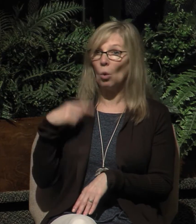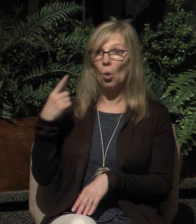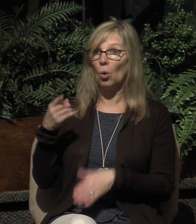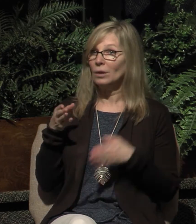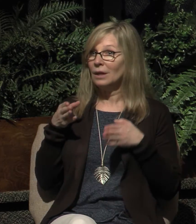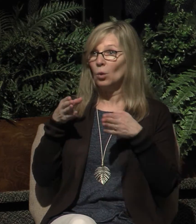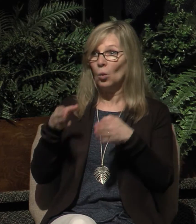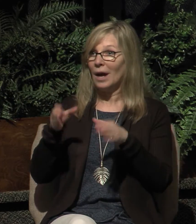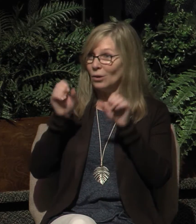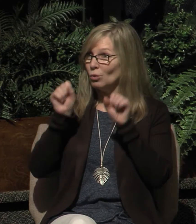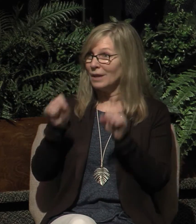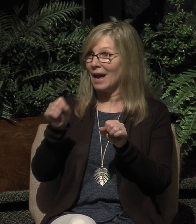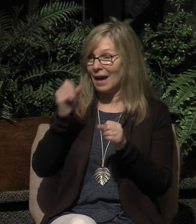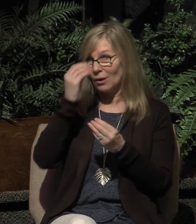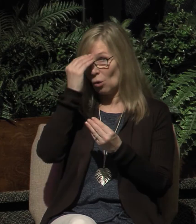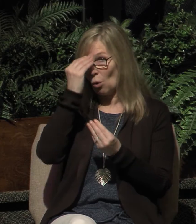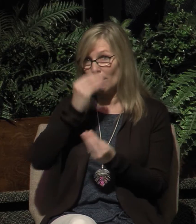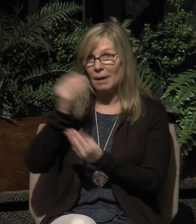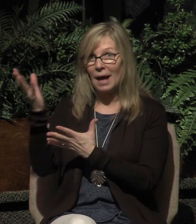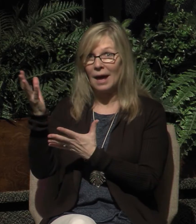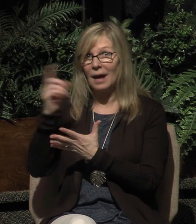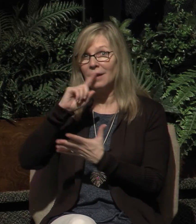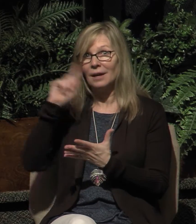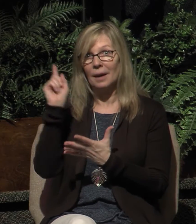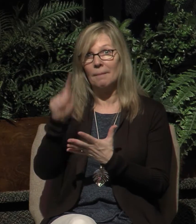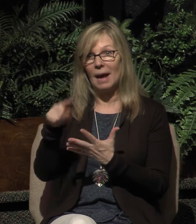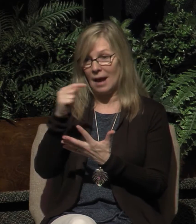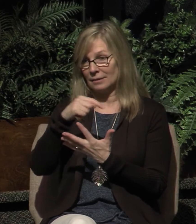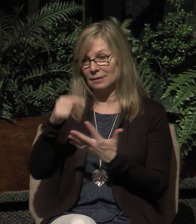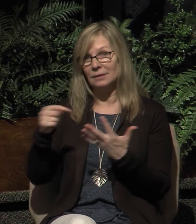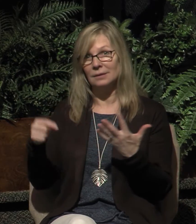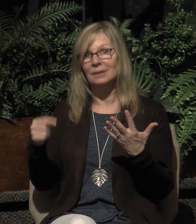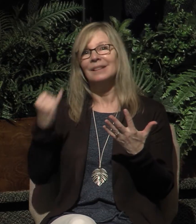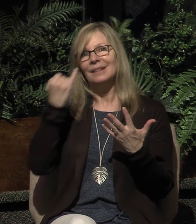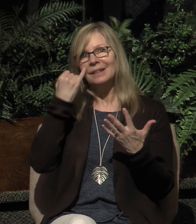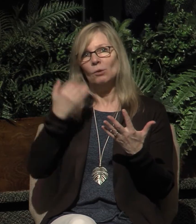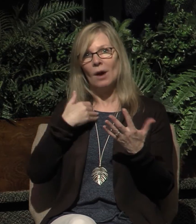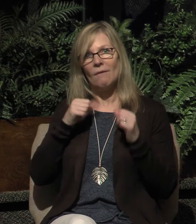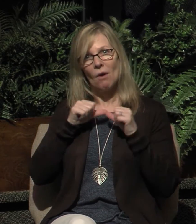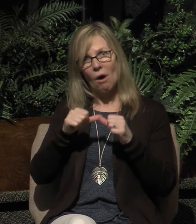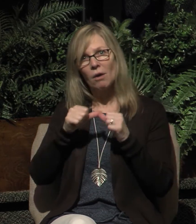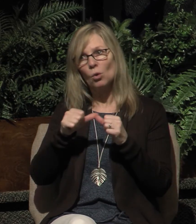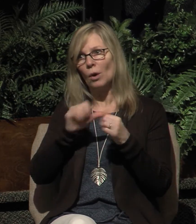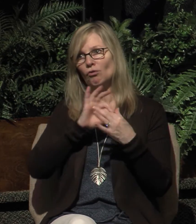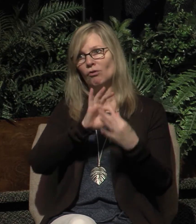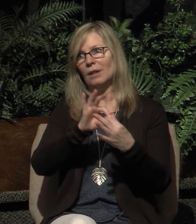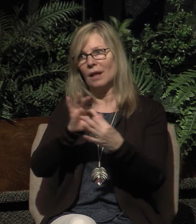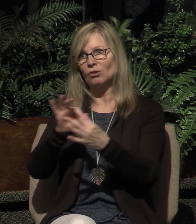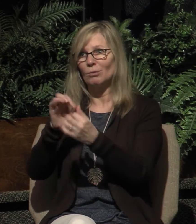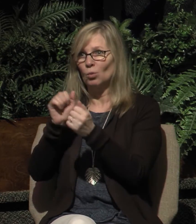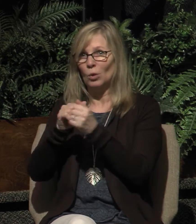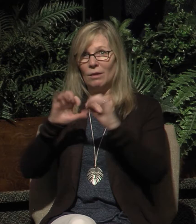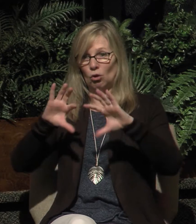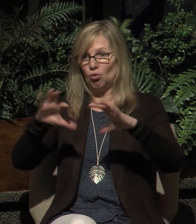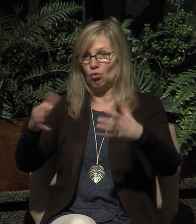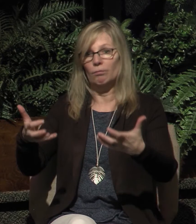can obey these commands is by having ongoing relationships with a group of believers by